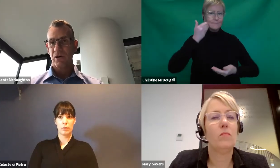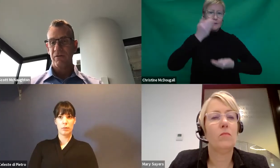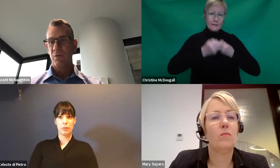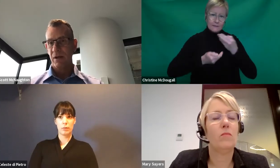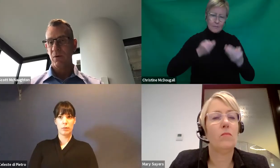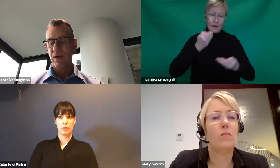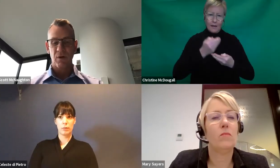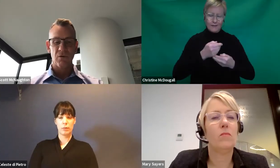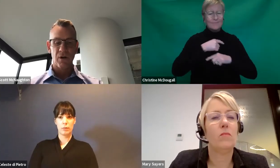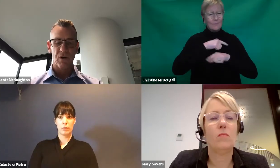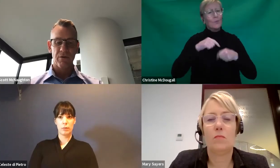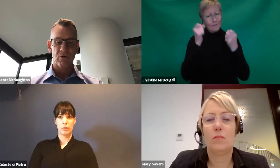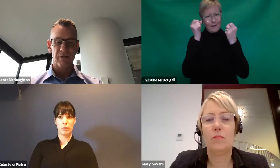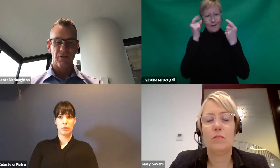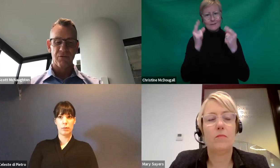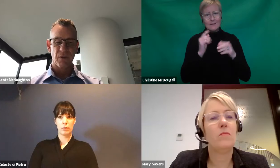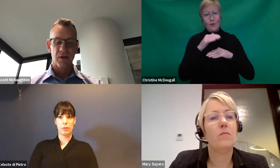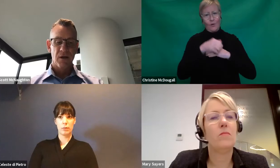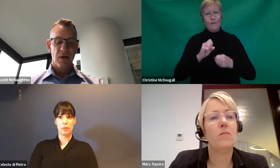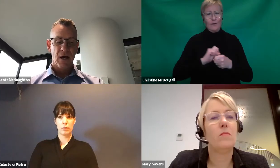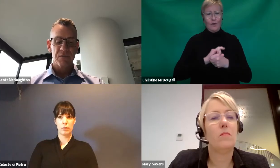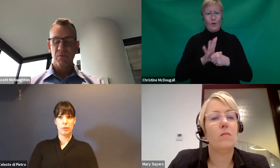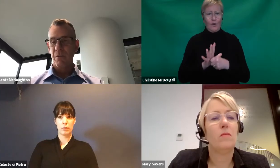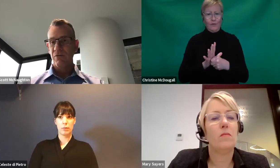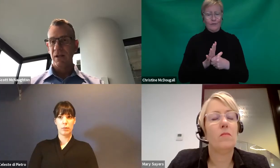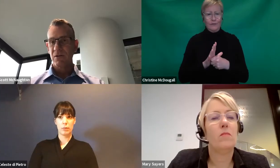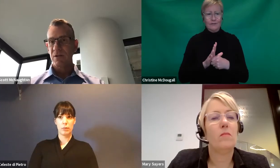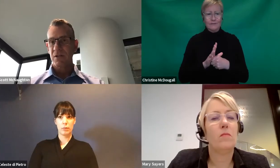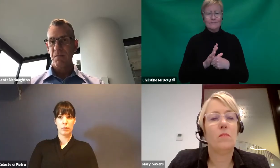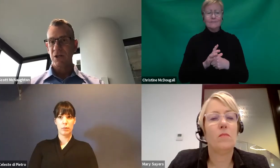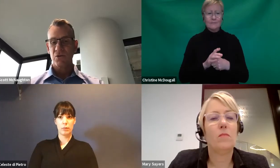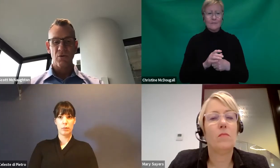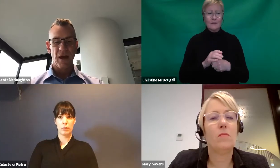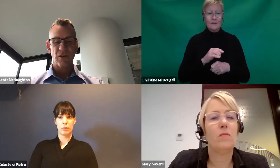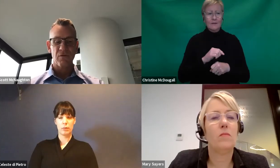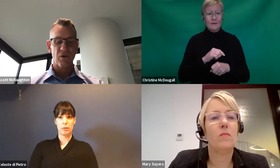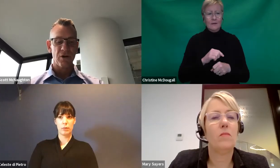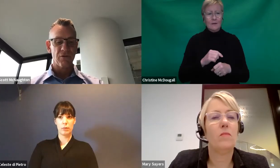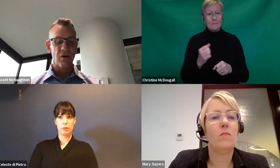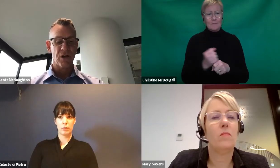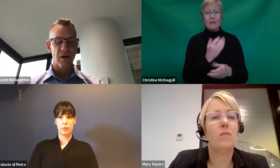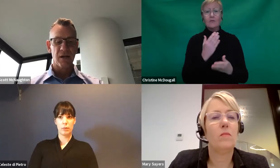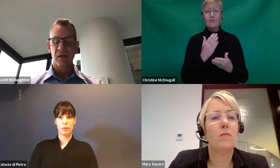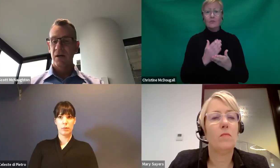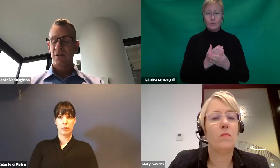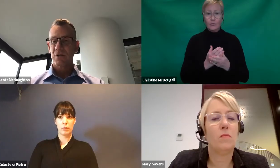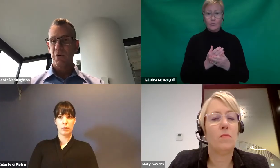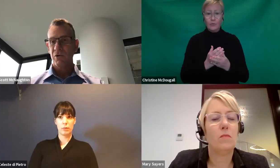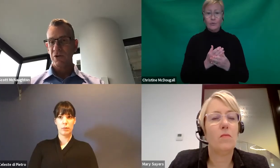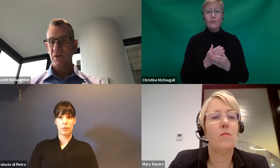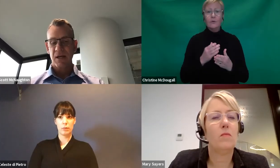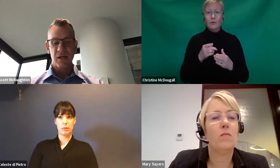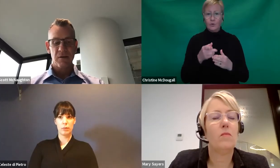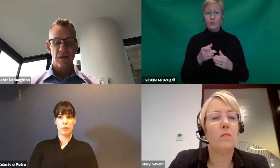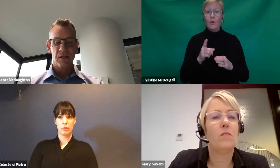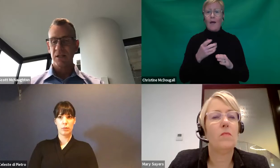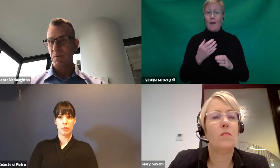during COVID. We all know we're all living through it. So what we really do is just make sure that you've got your ongoing support